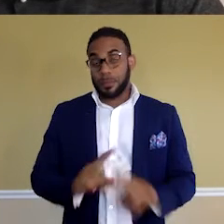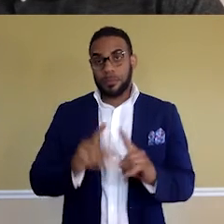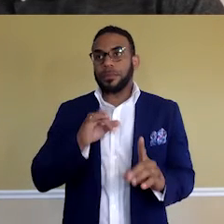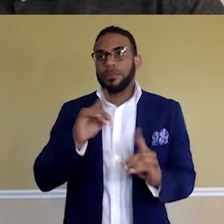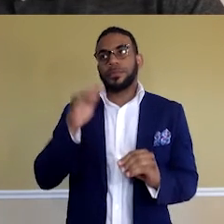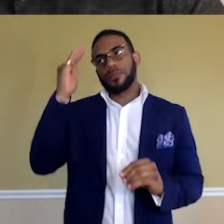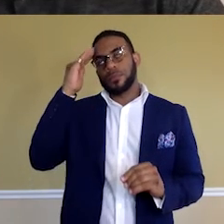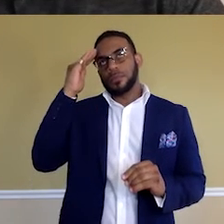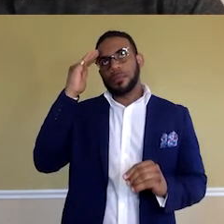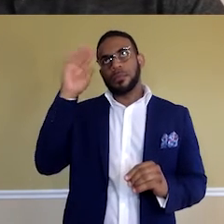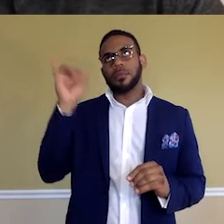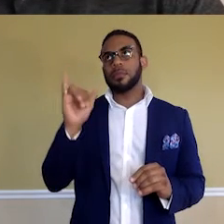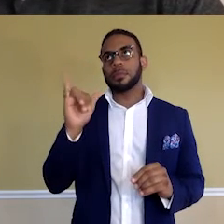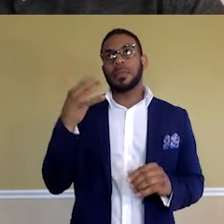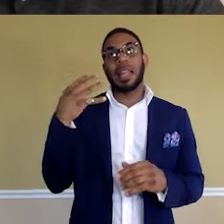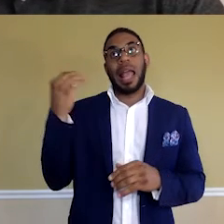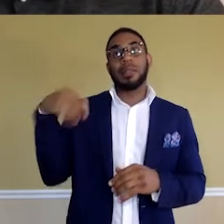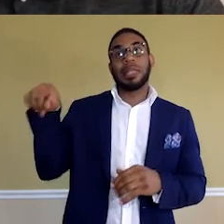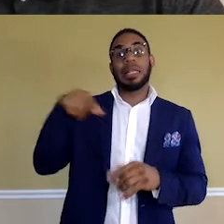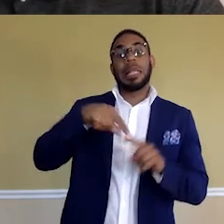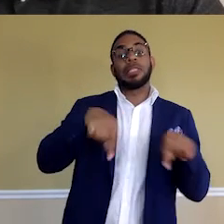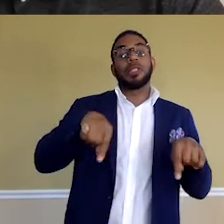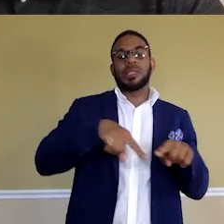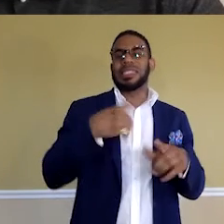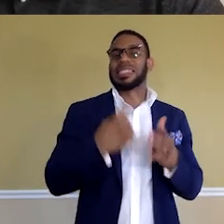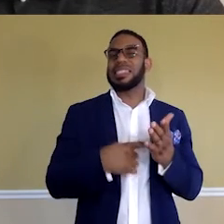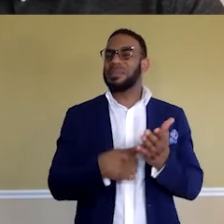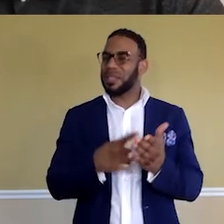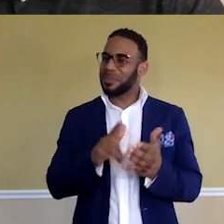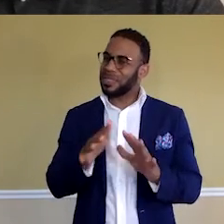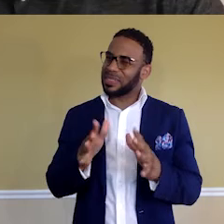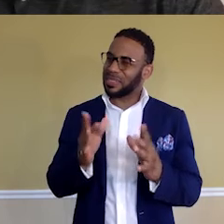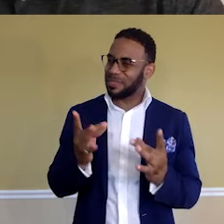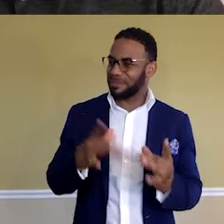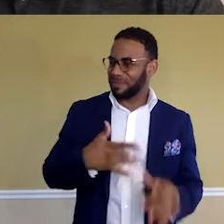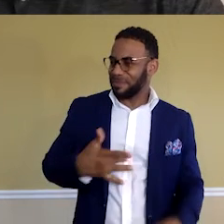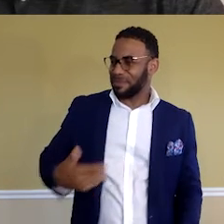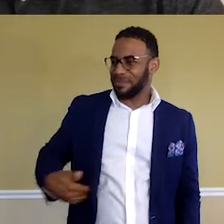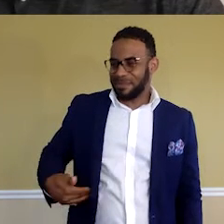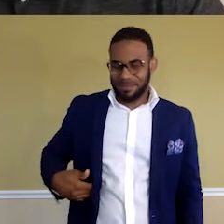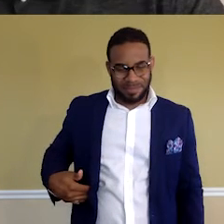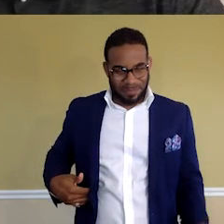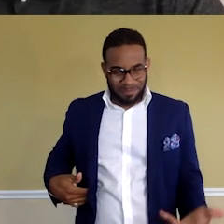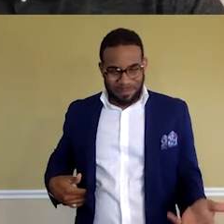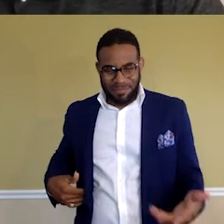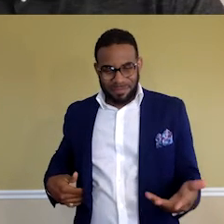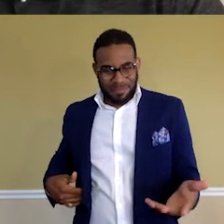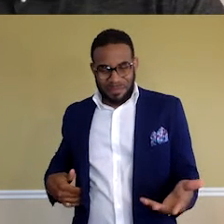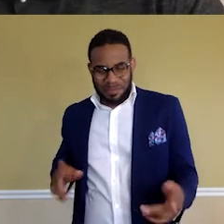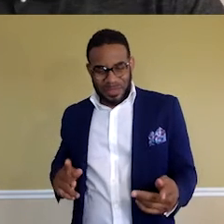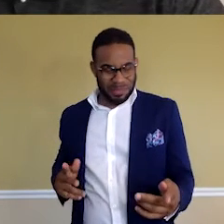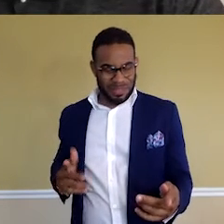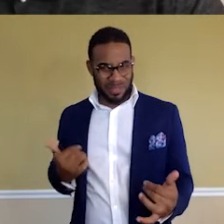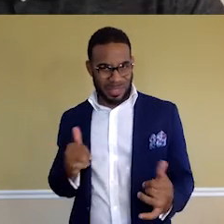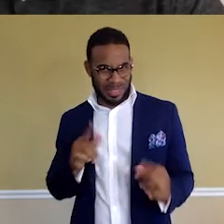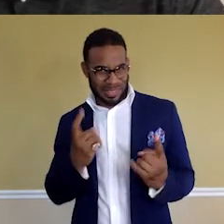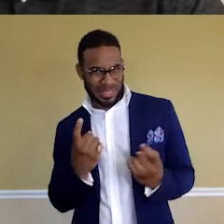know like outside of that circle, sometimes there's kind of this feeling of people kind of like try to test my knowledge